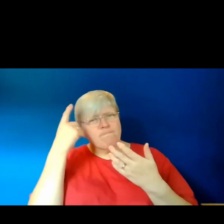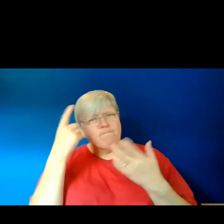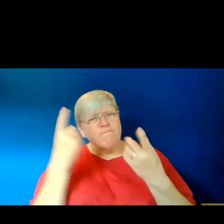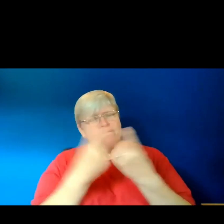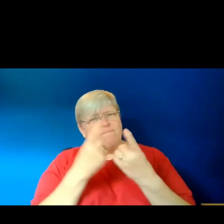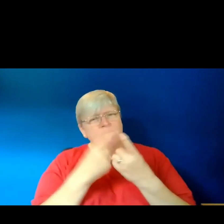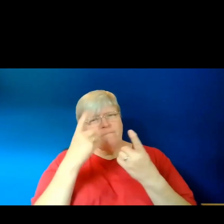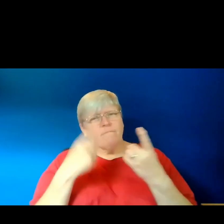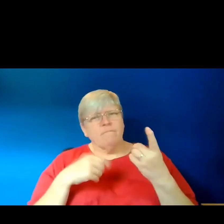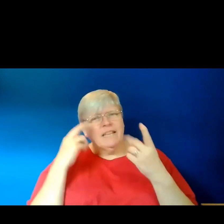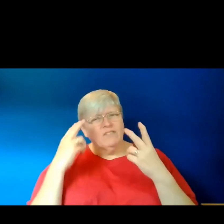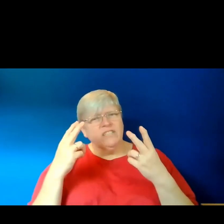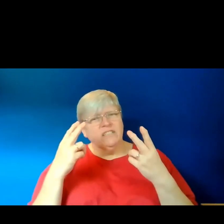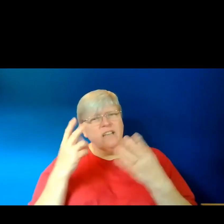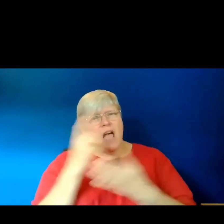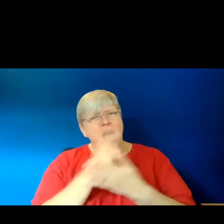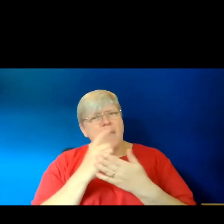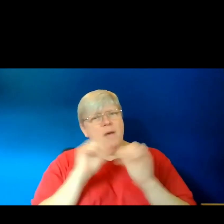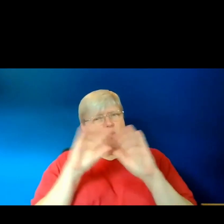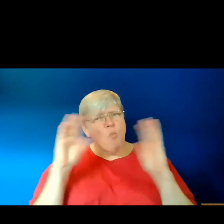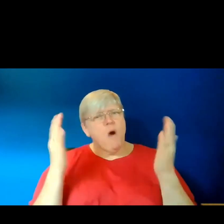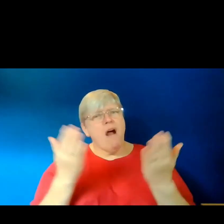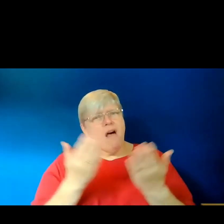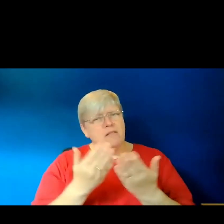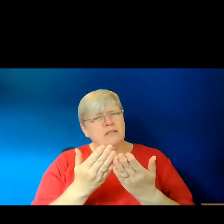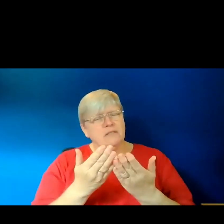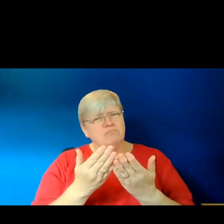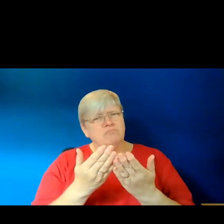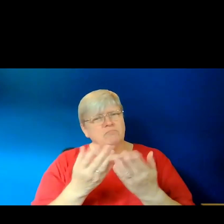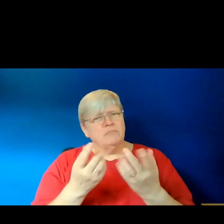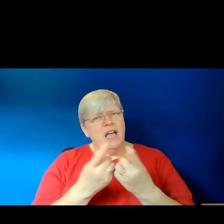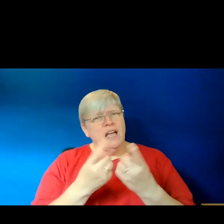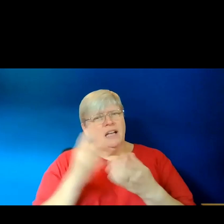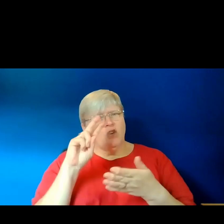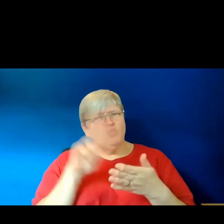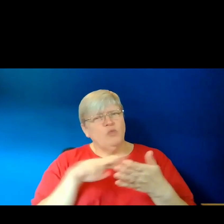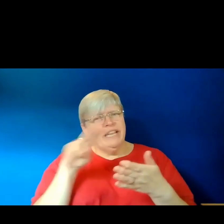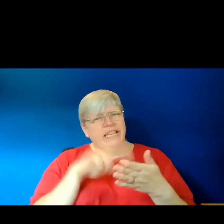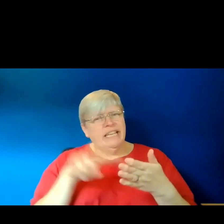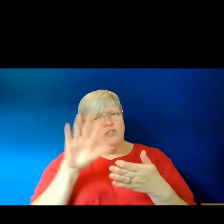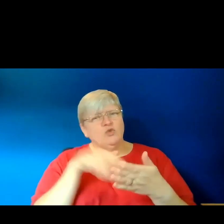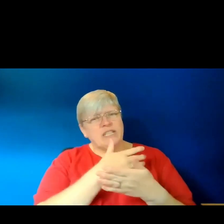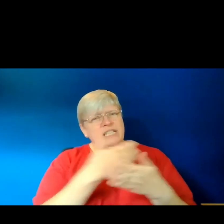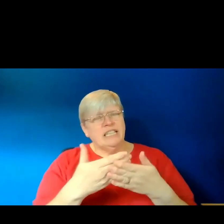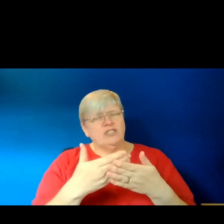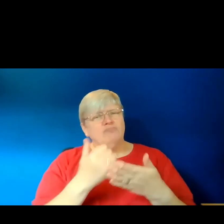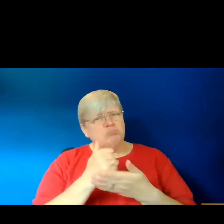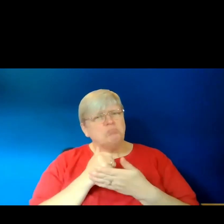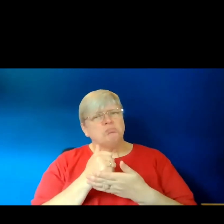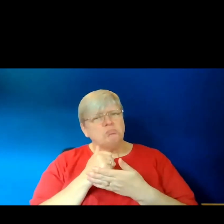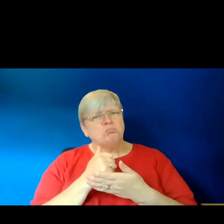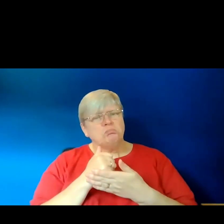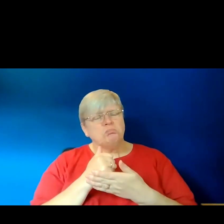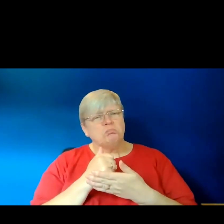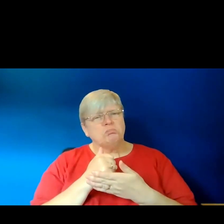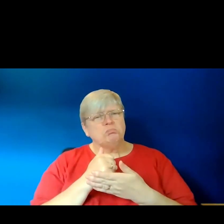noticed about the world around her. And for that aspect, reading translations of her poems was really helpful. And I